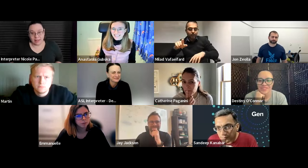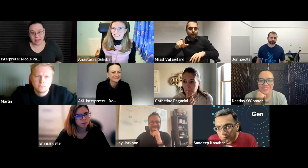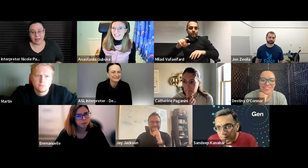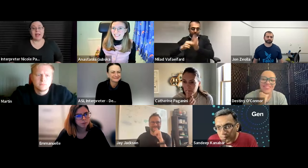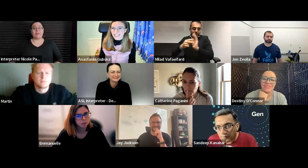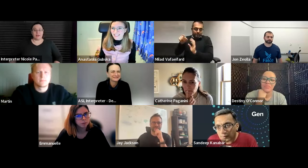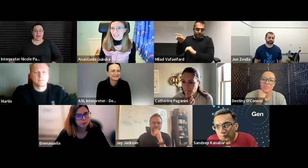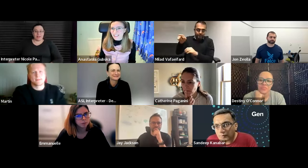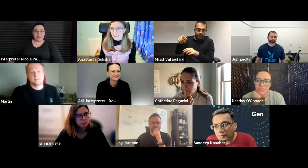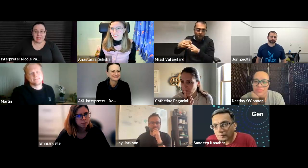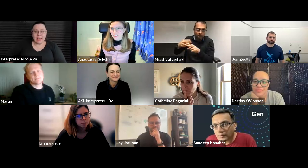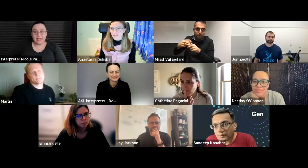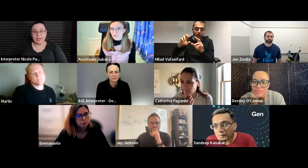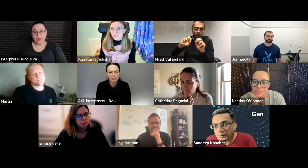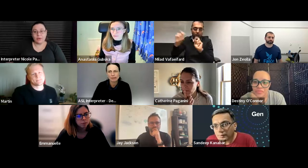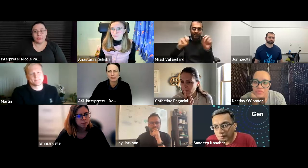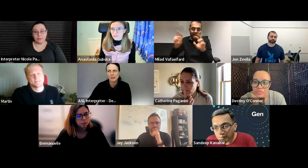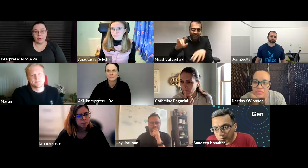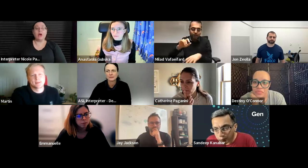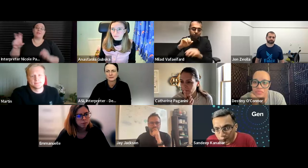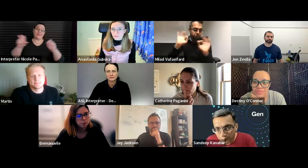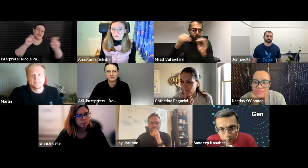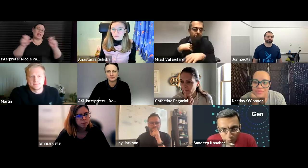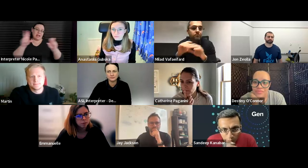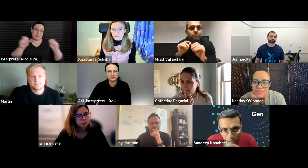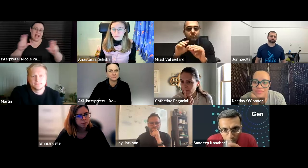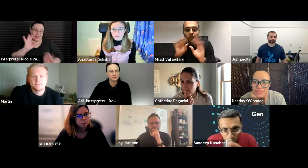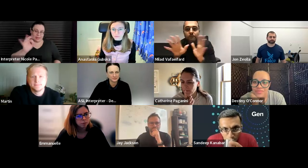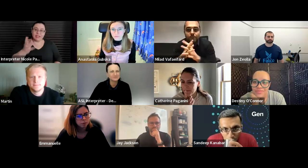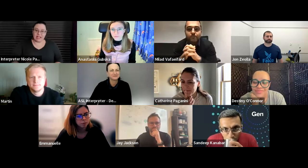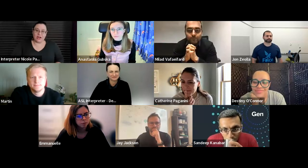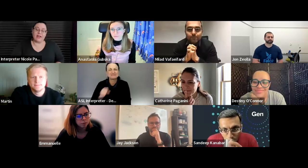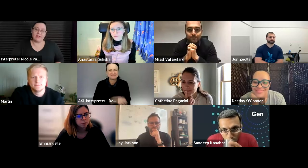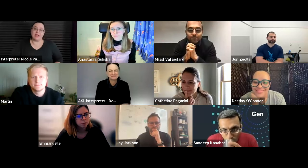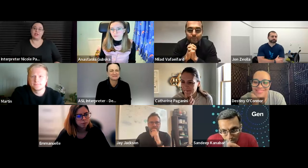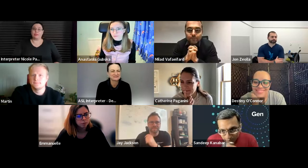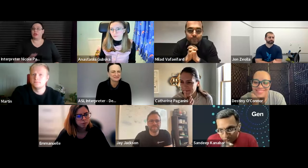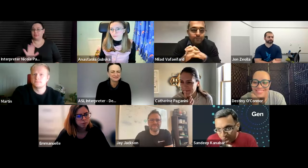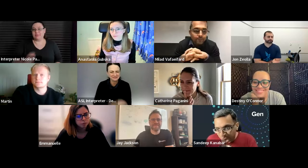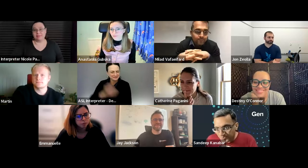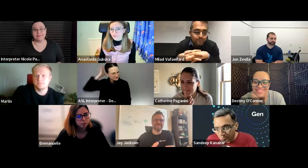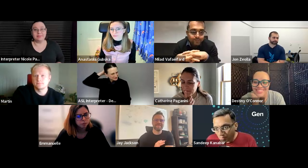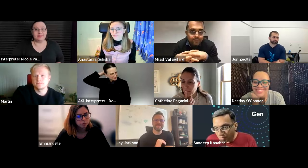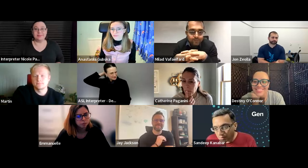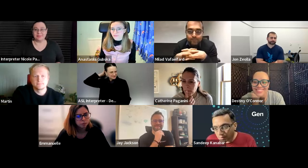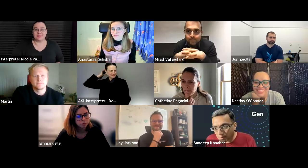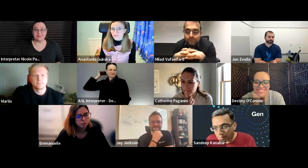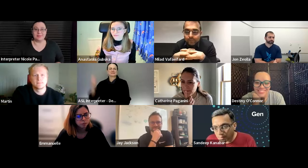okay yeah for catherine so oh her sign name is catherine just clarifying for the interpreter